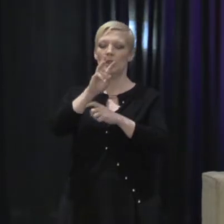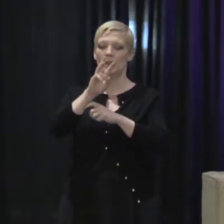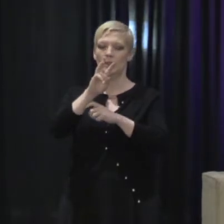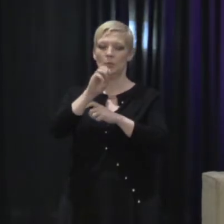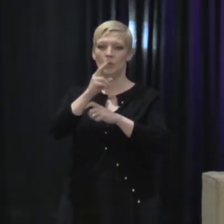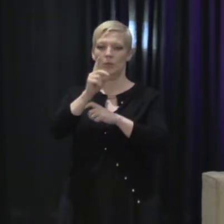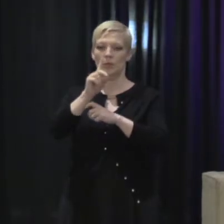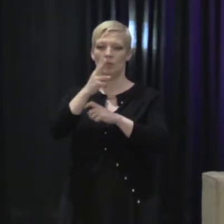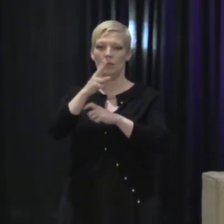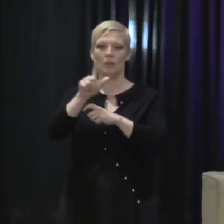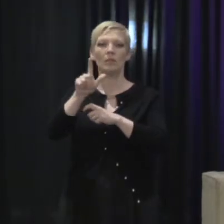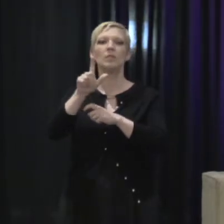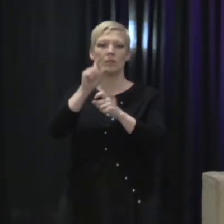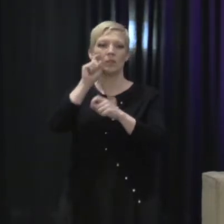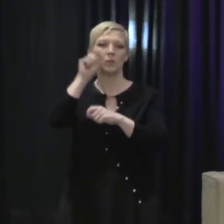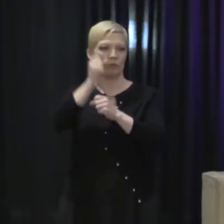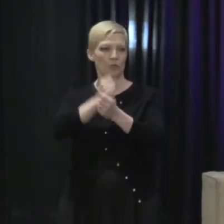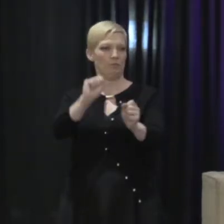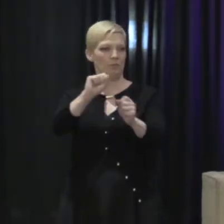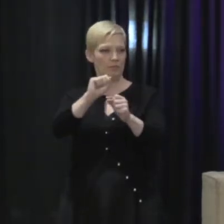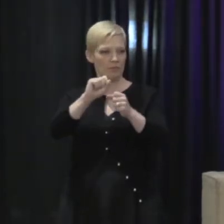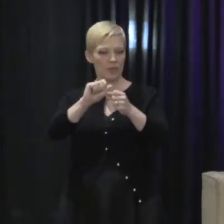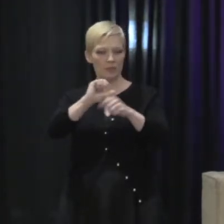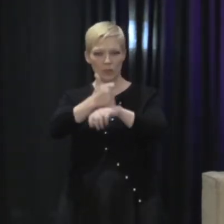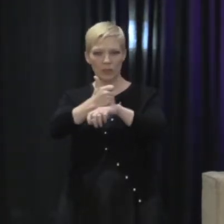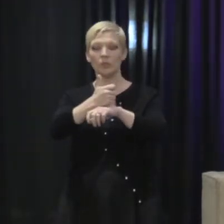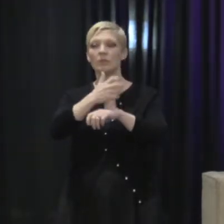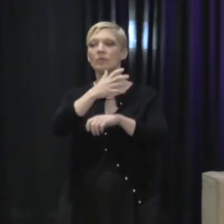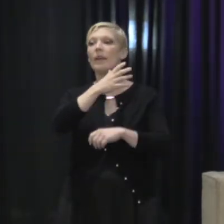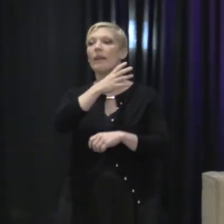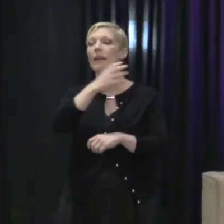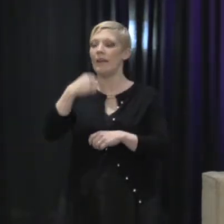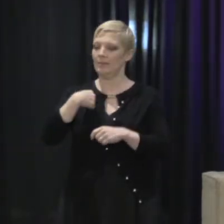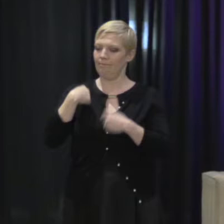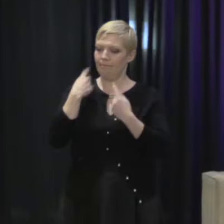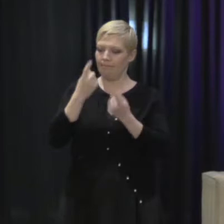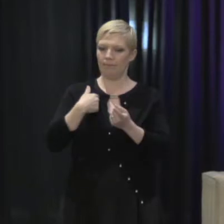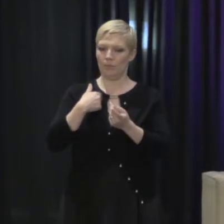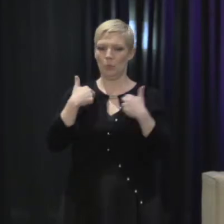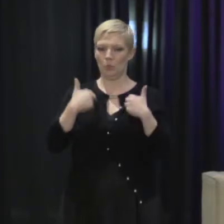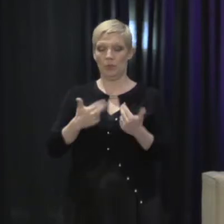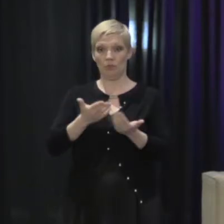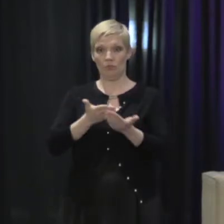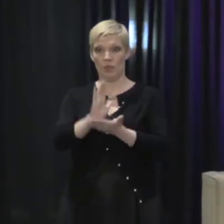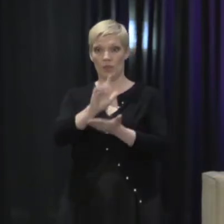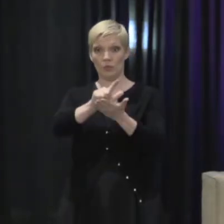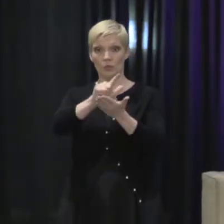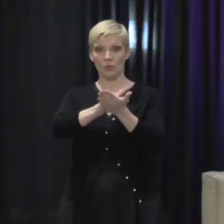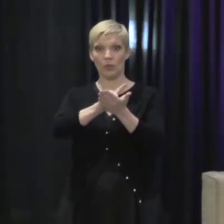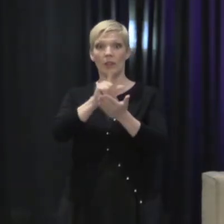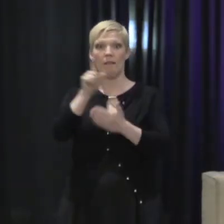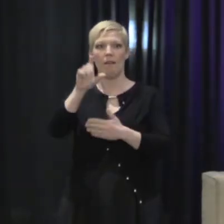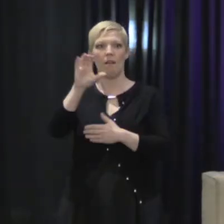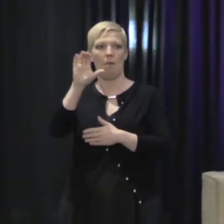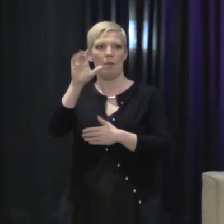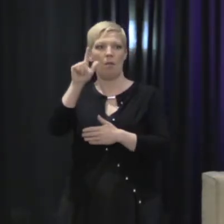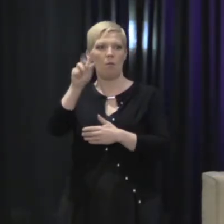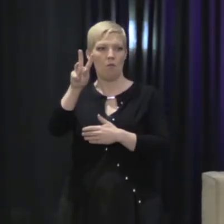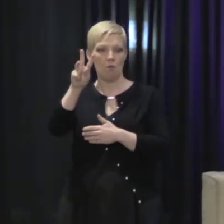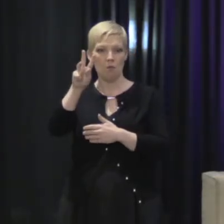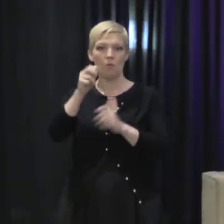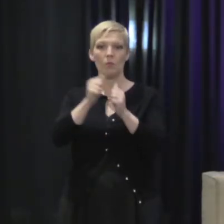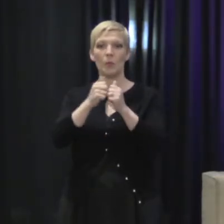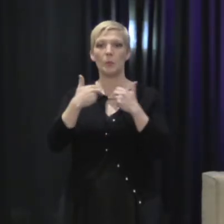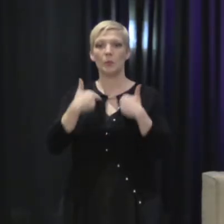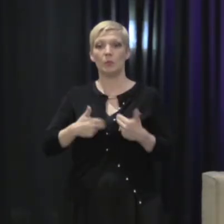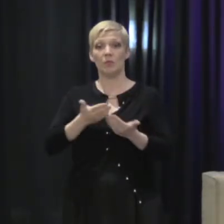Song for really over a decade, since I was a human rights lawyer at Columbia Law School with the